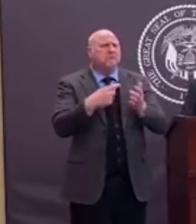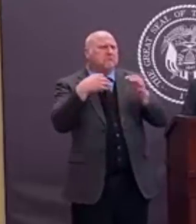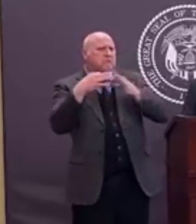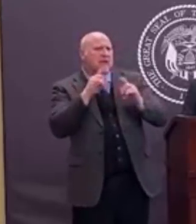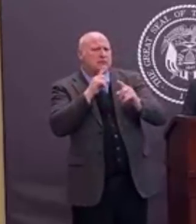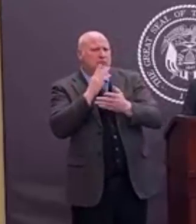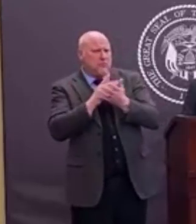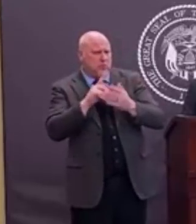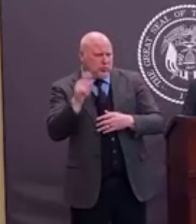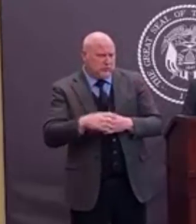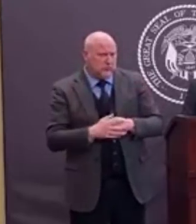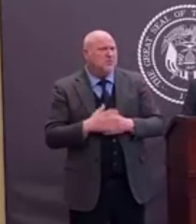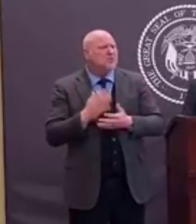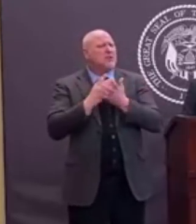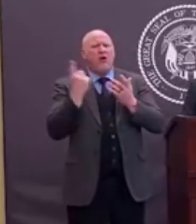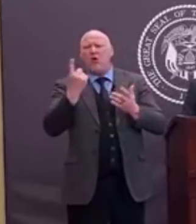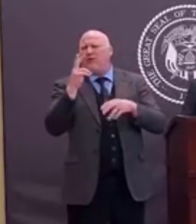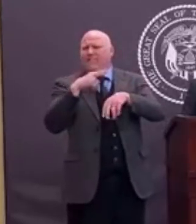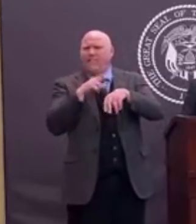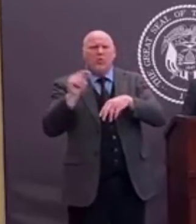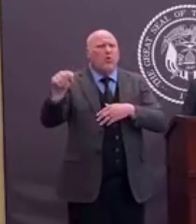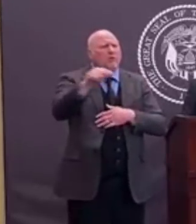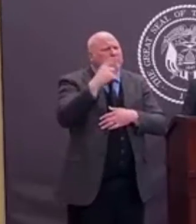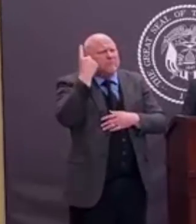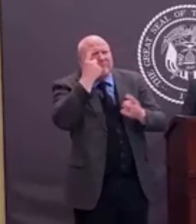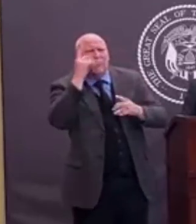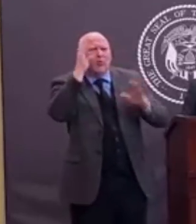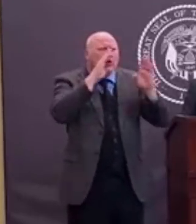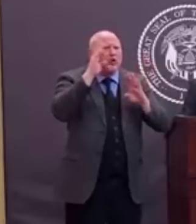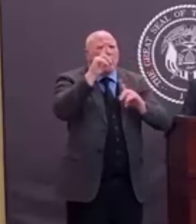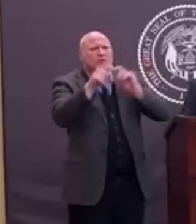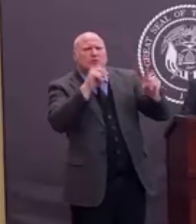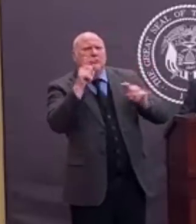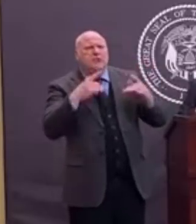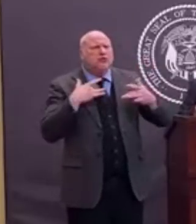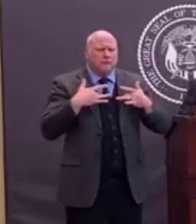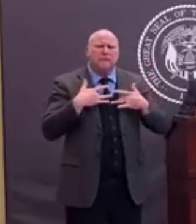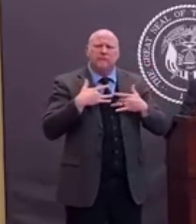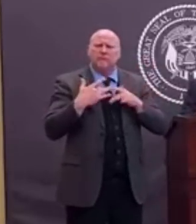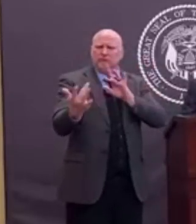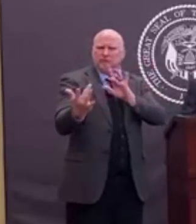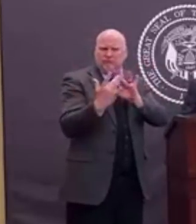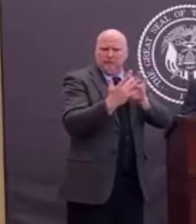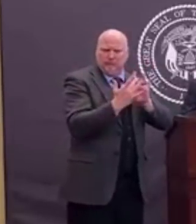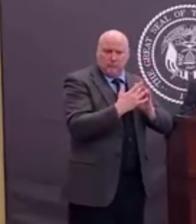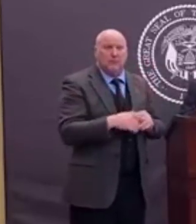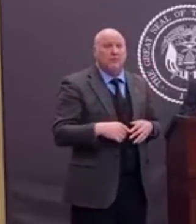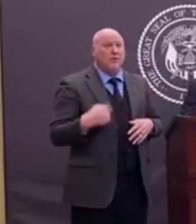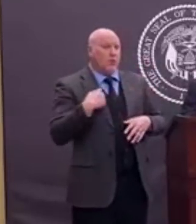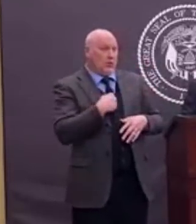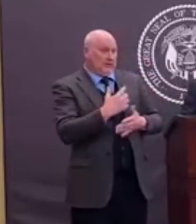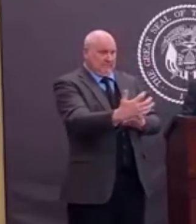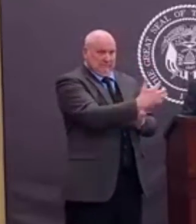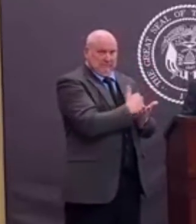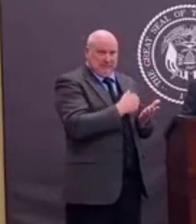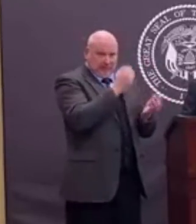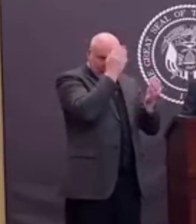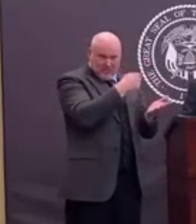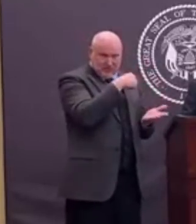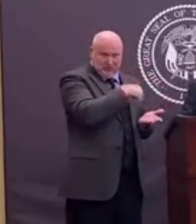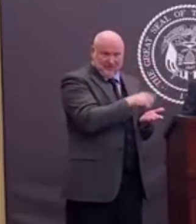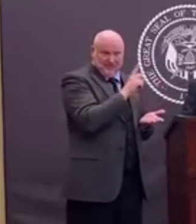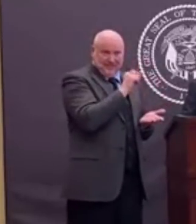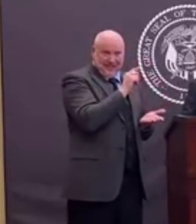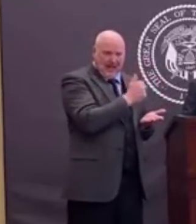that will come. But the data will inform us as far as what to do. We're going to have monthly, excuse me, daily briefings